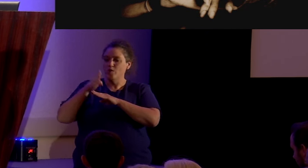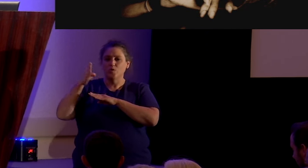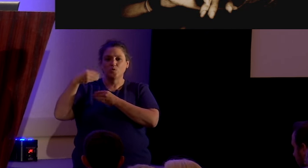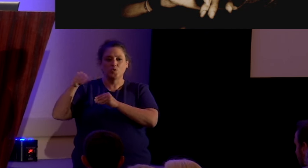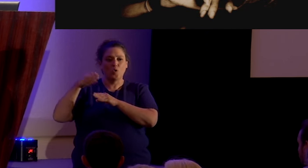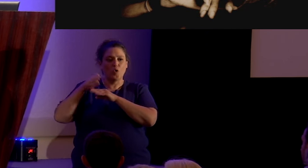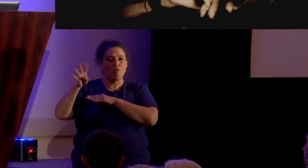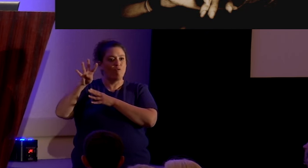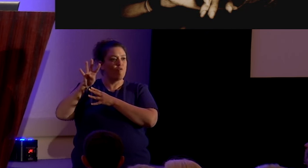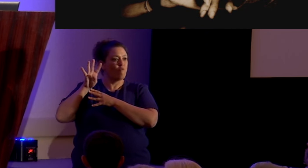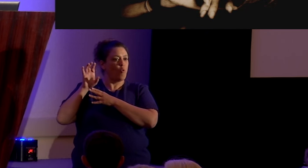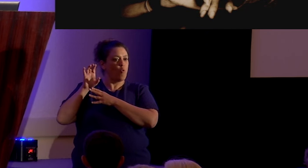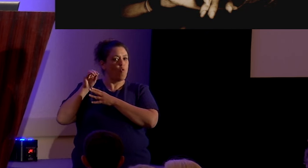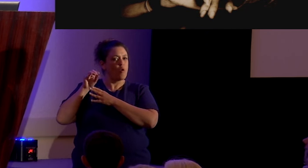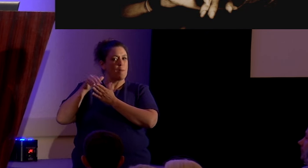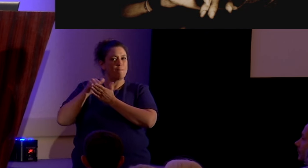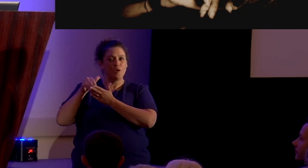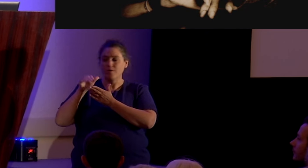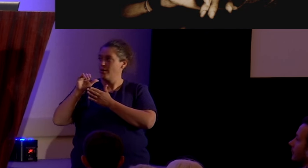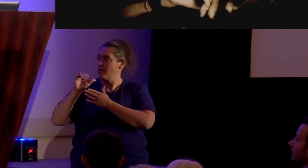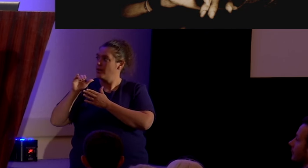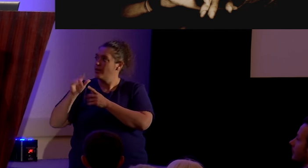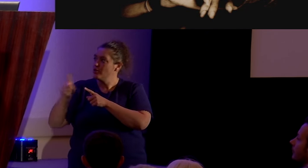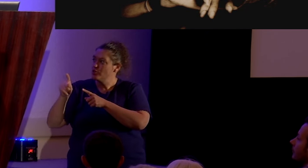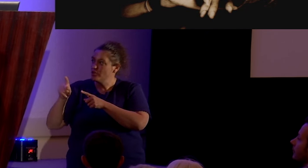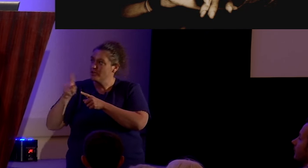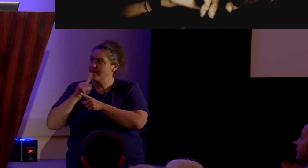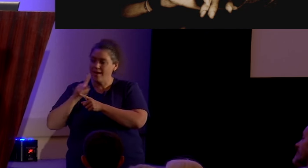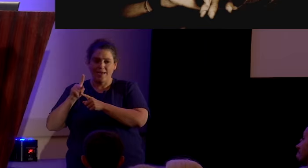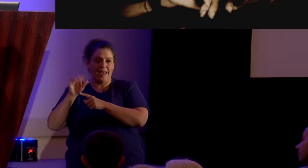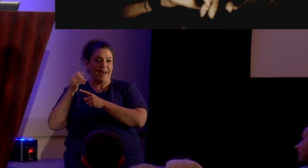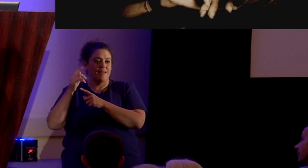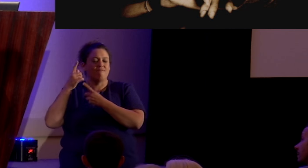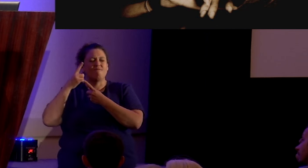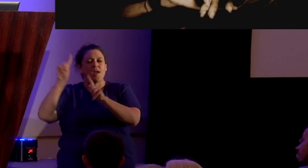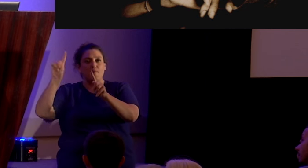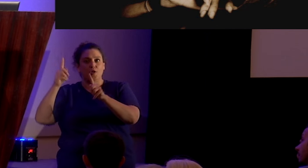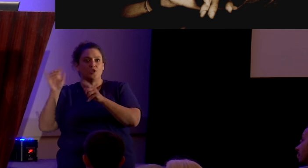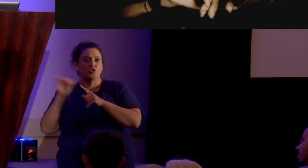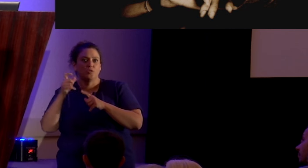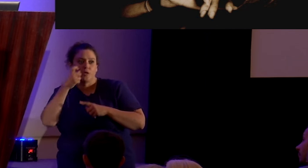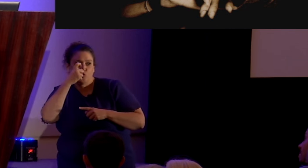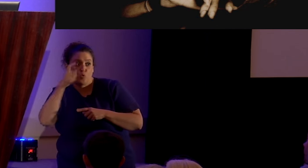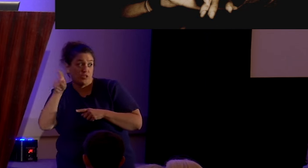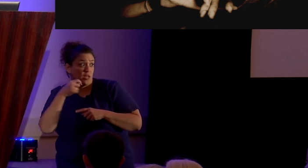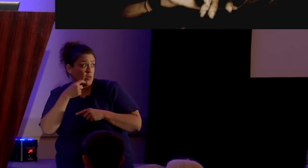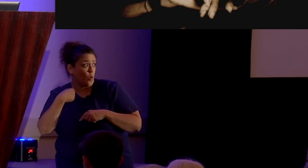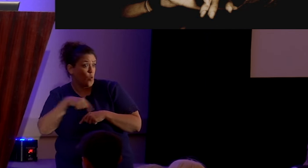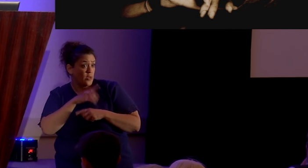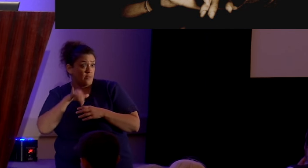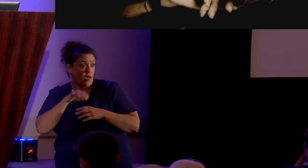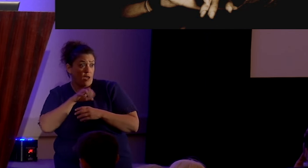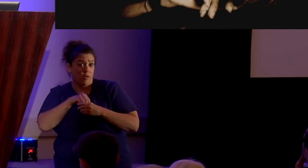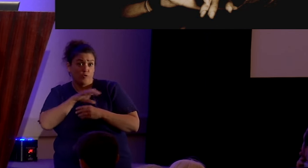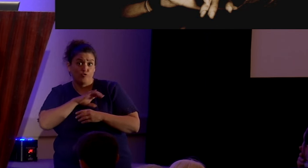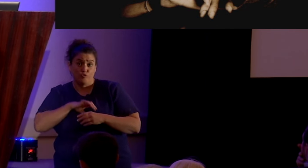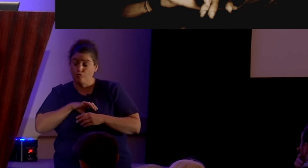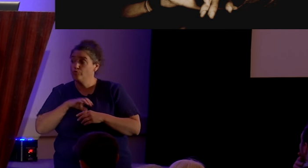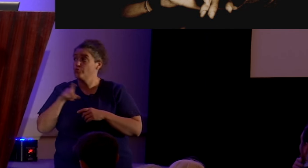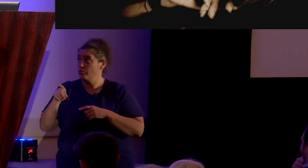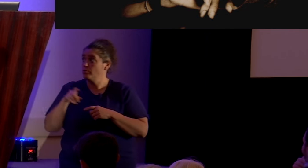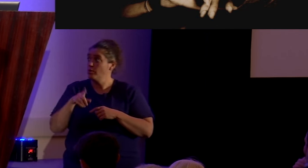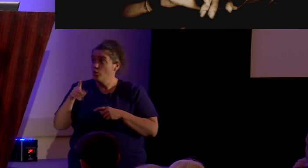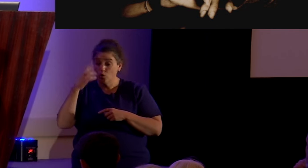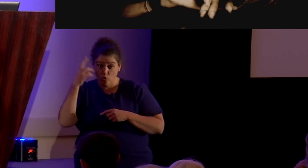album she is a legend oh shit she's also a witch right that's what they told us in the church you